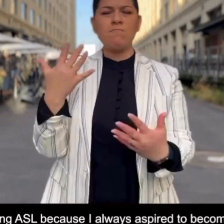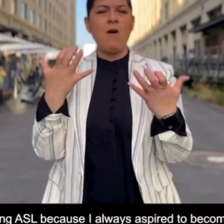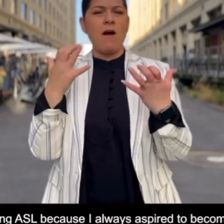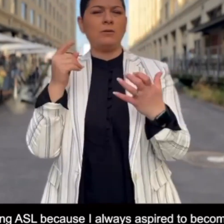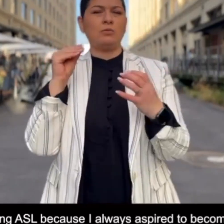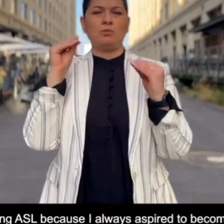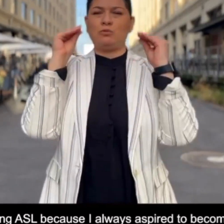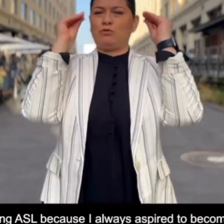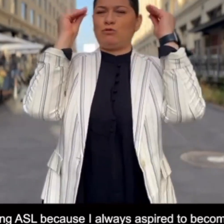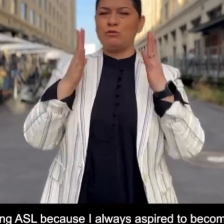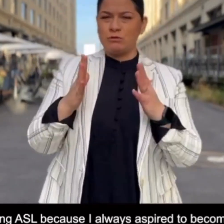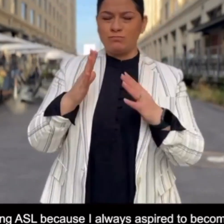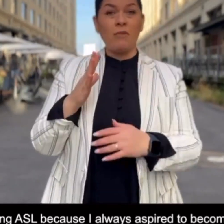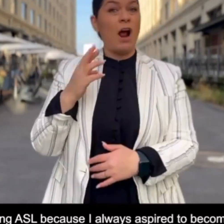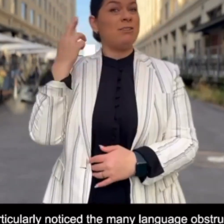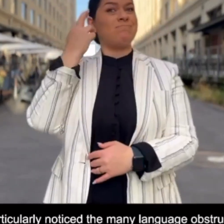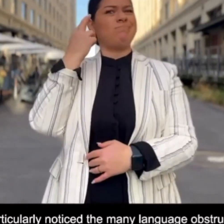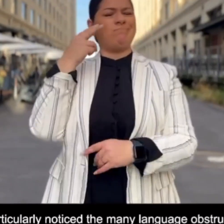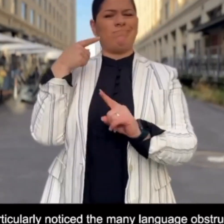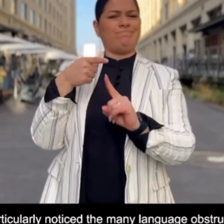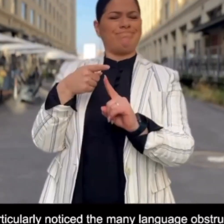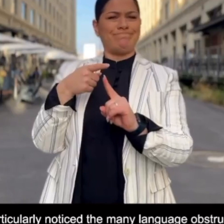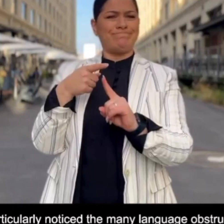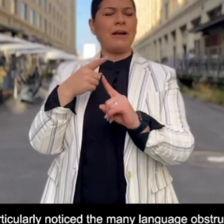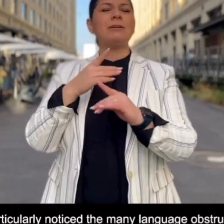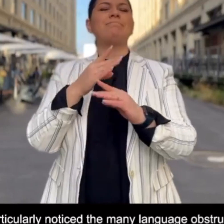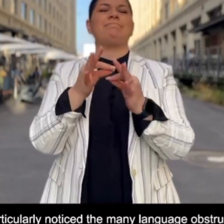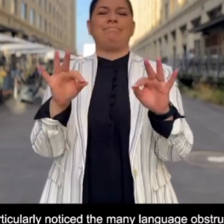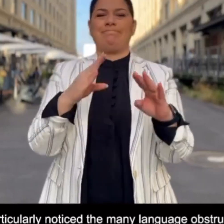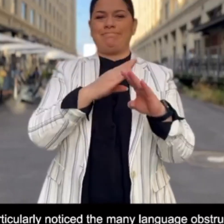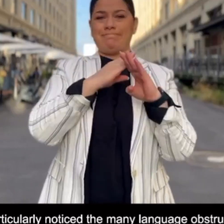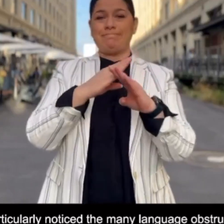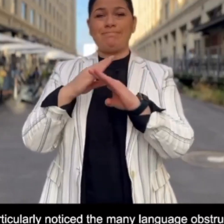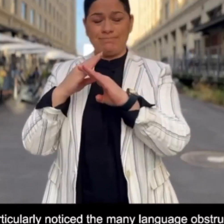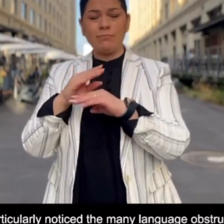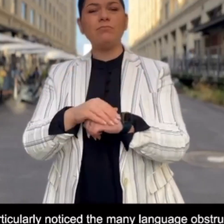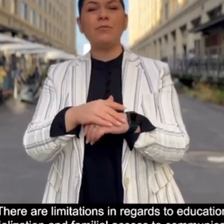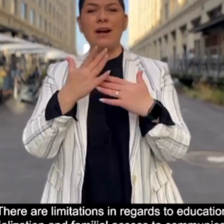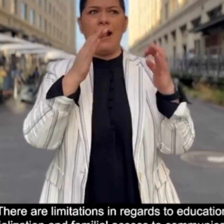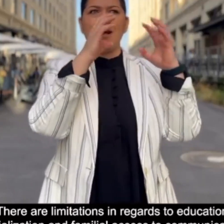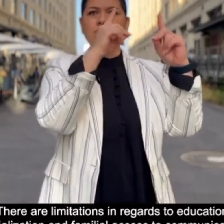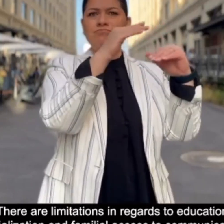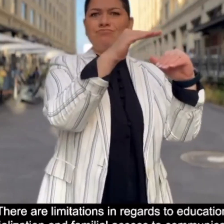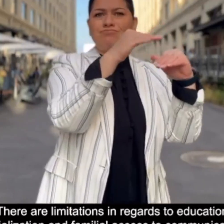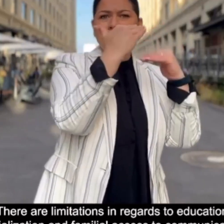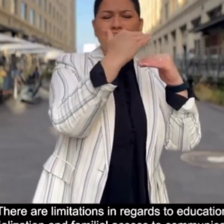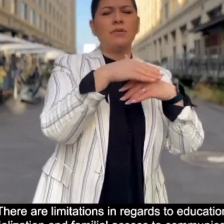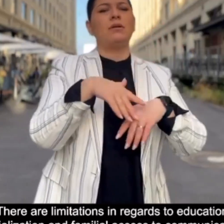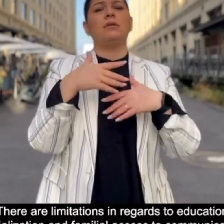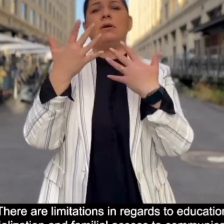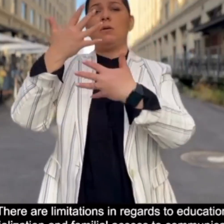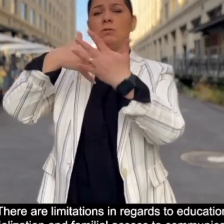educator. I particularly noticed the many language obstructions. There are limitations in regards to education,